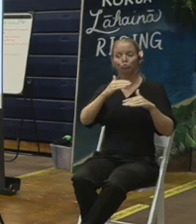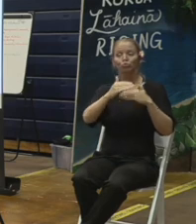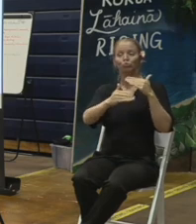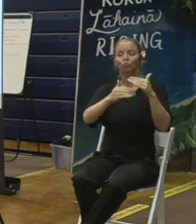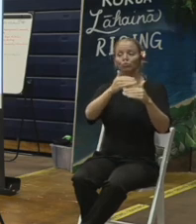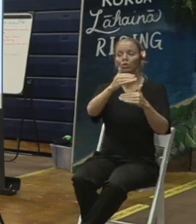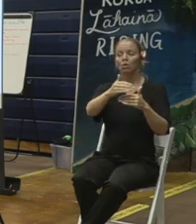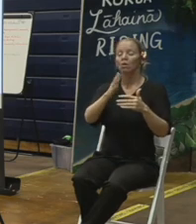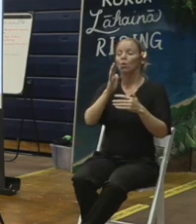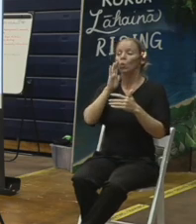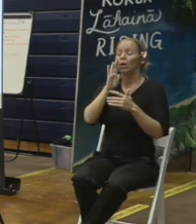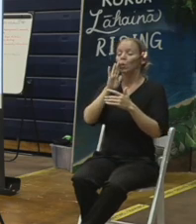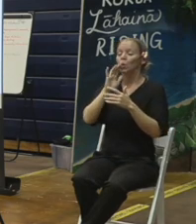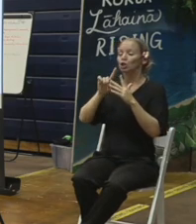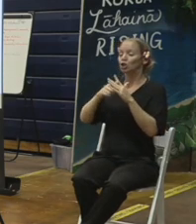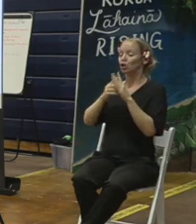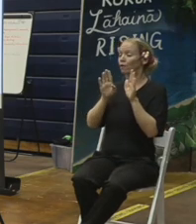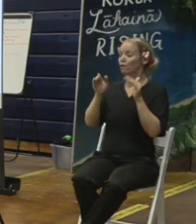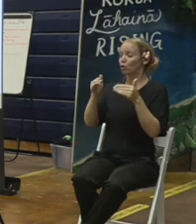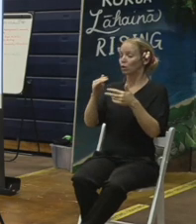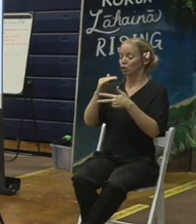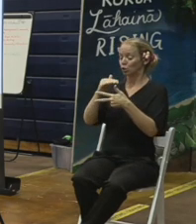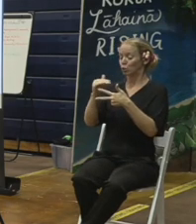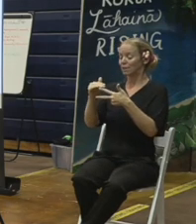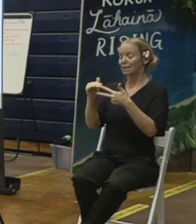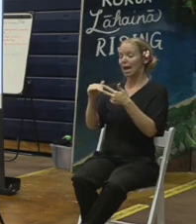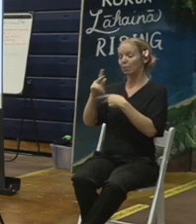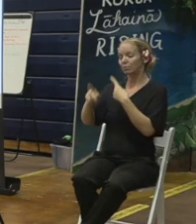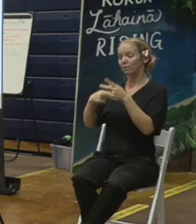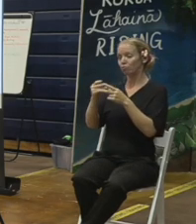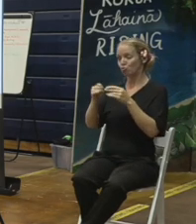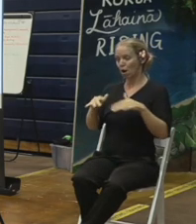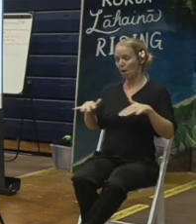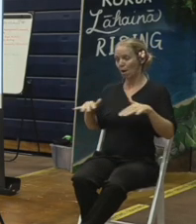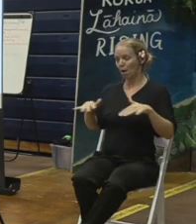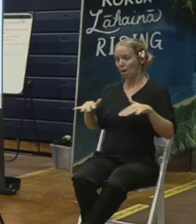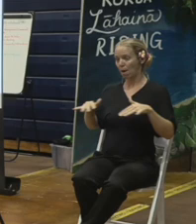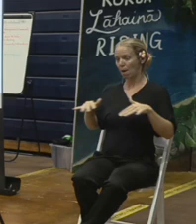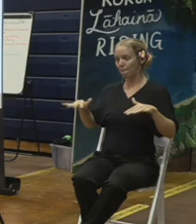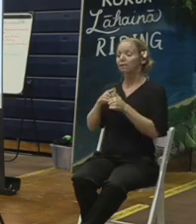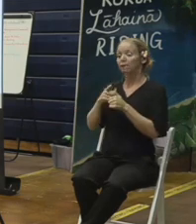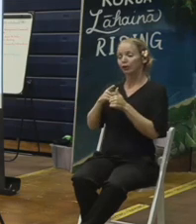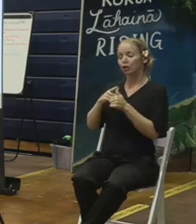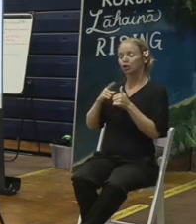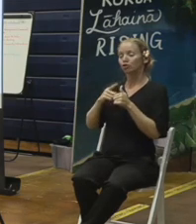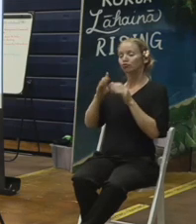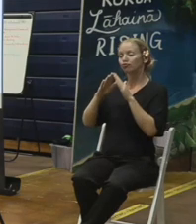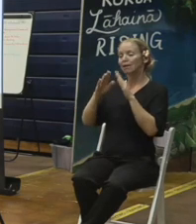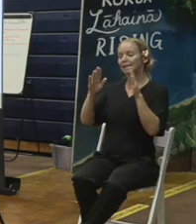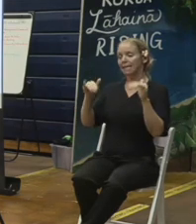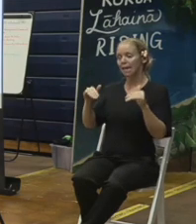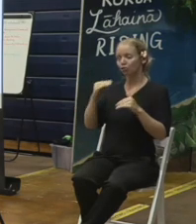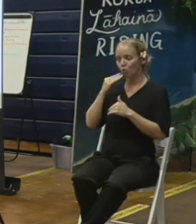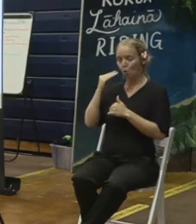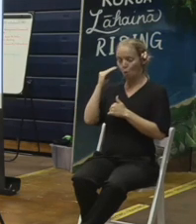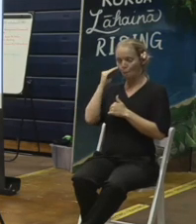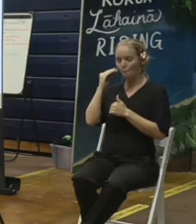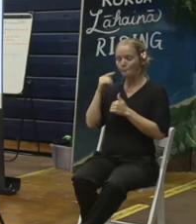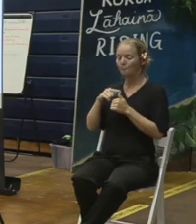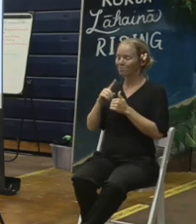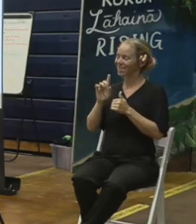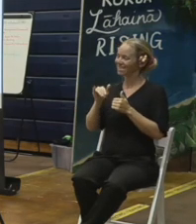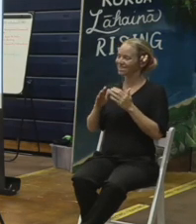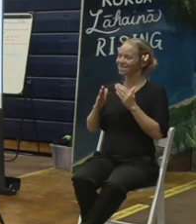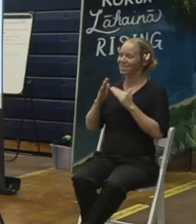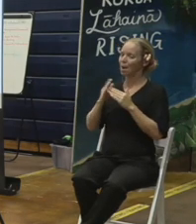types of properties. The first is residential, which is the largest number of those properties in Lahaina, of the residential properties,